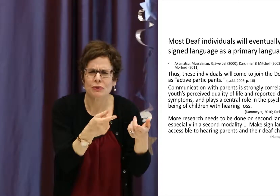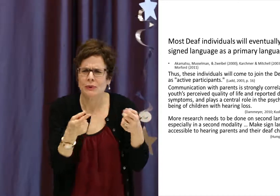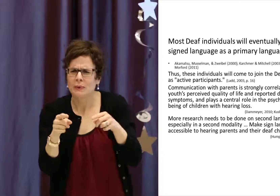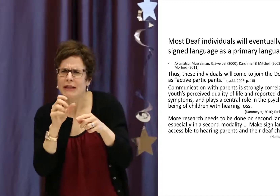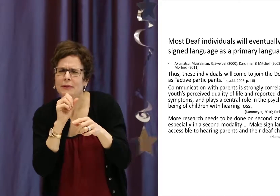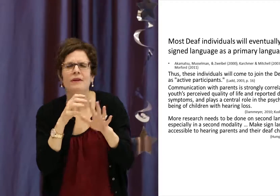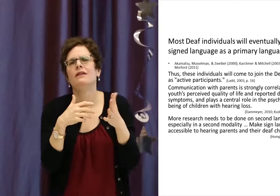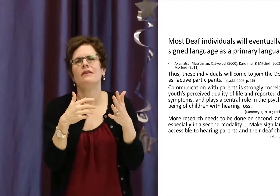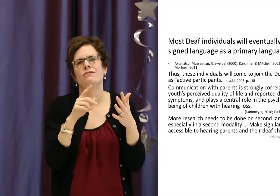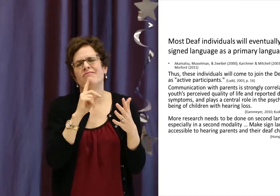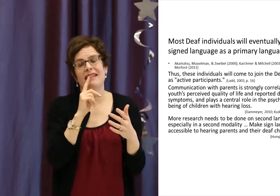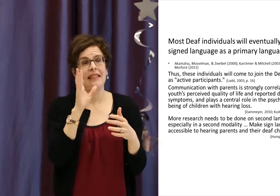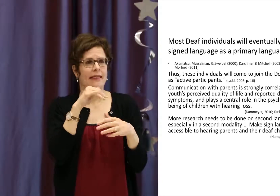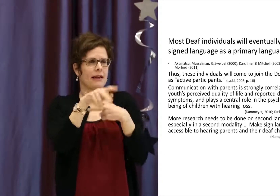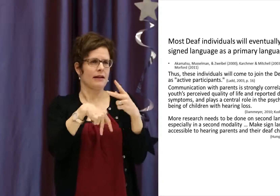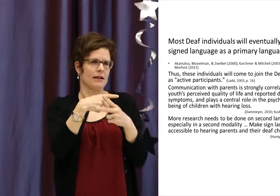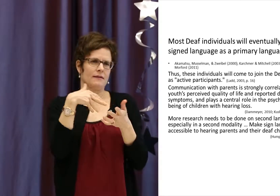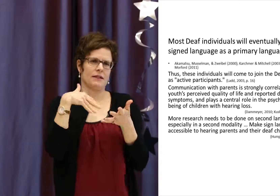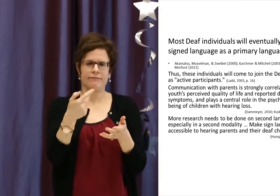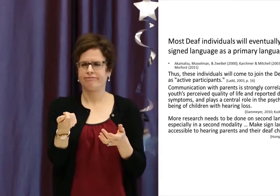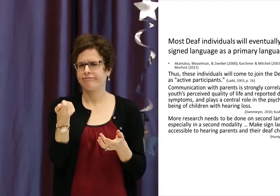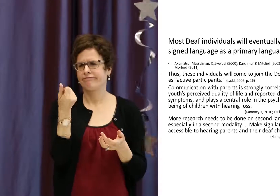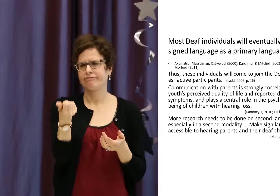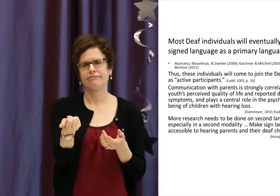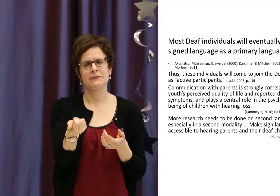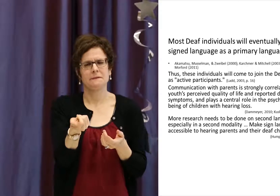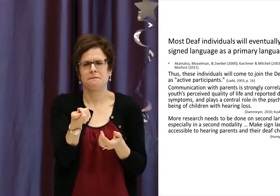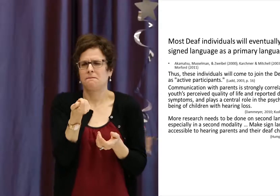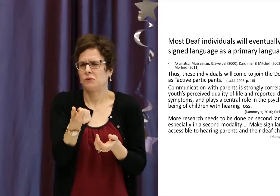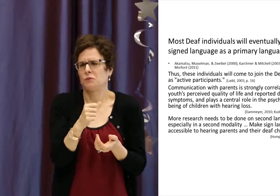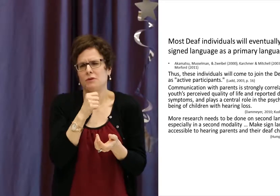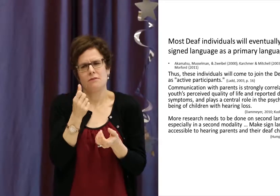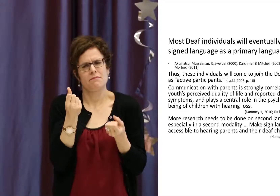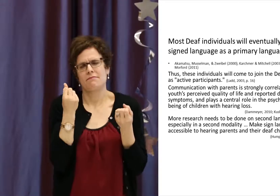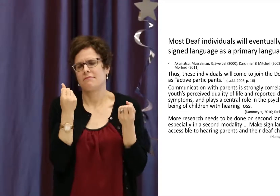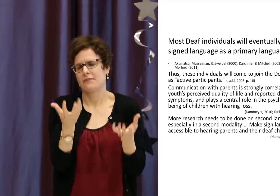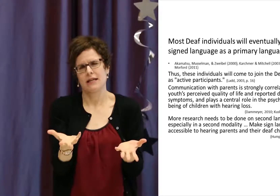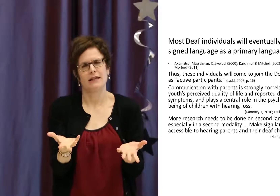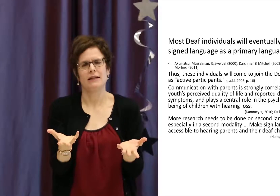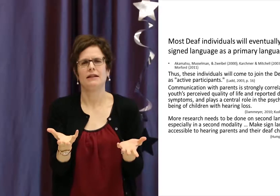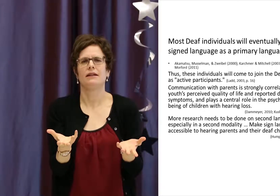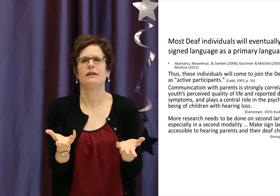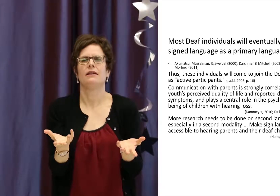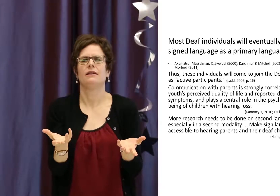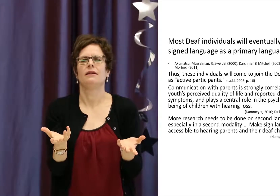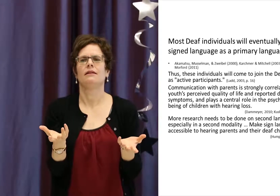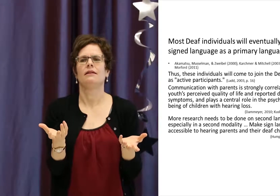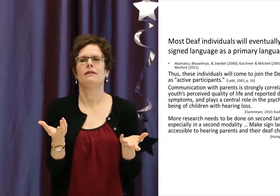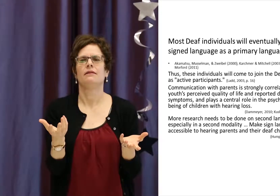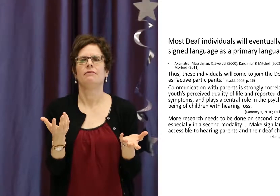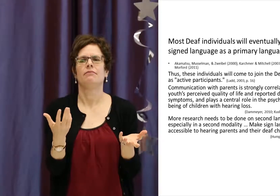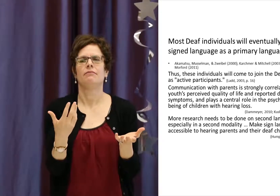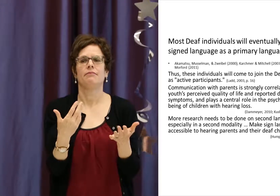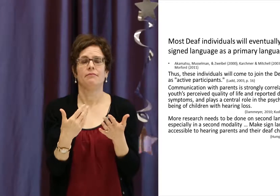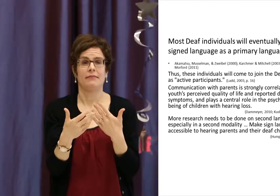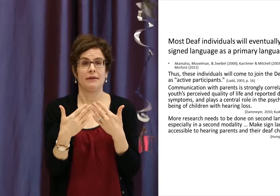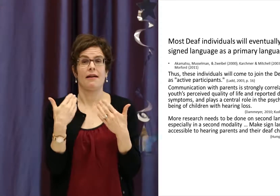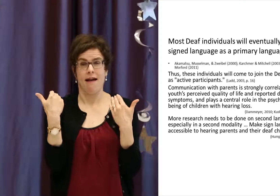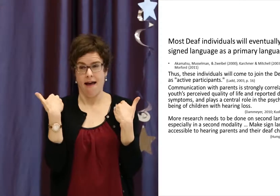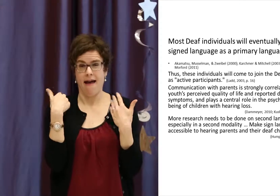which language they learn, at what age, and so forth. Anyhow, that type of research is few and far between. There's not many longitudinal